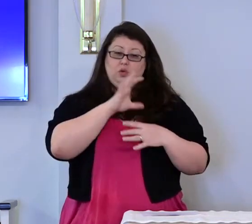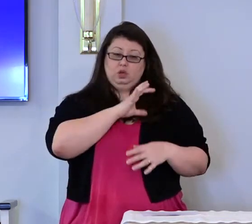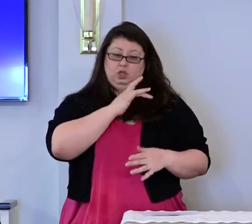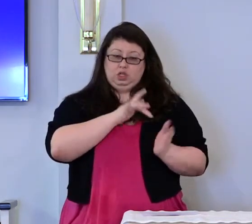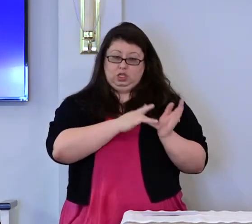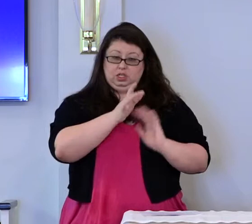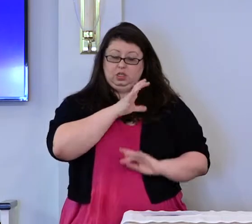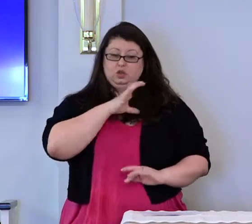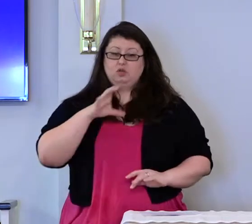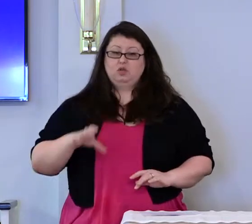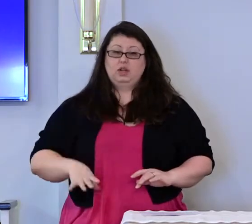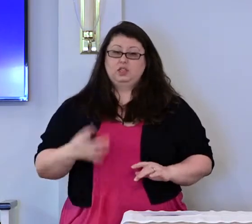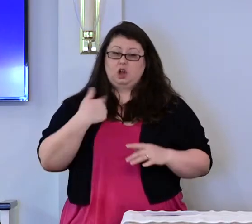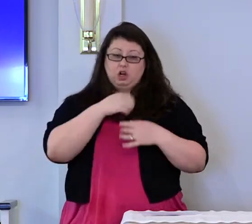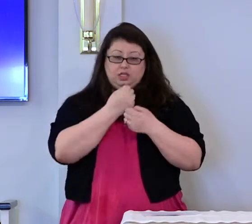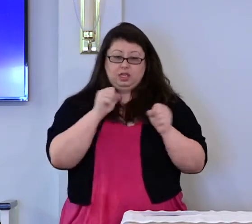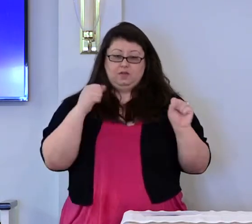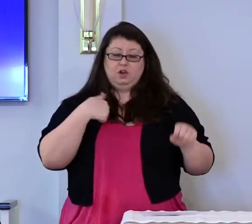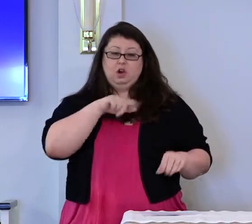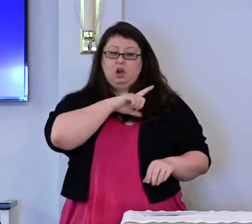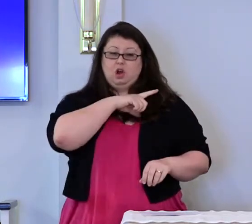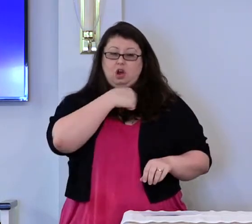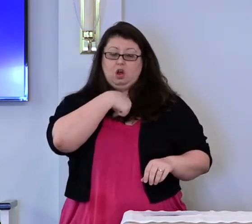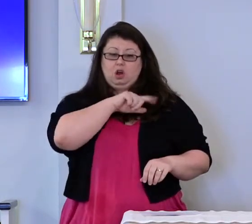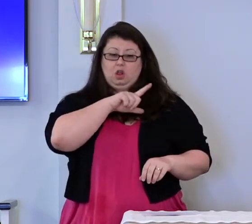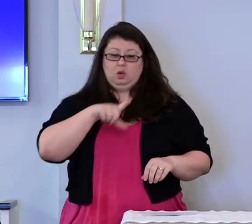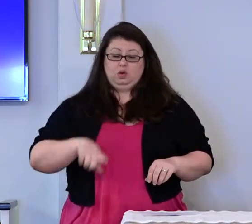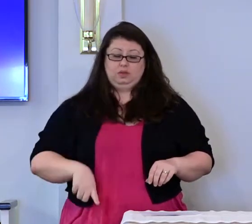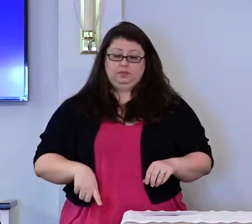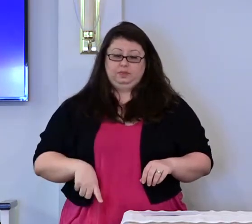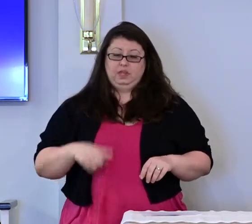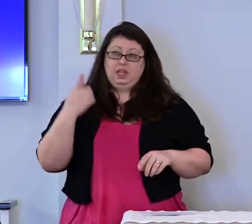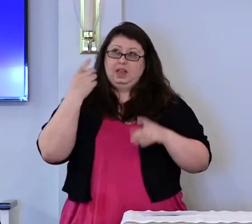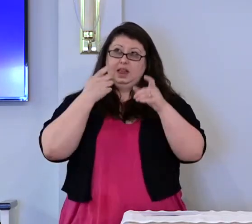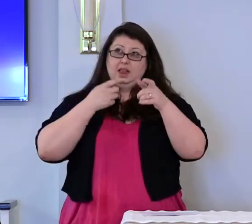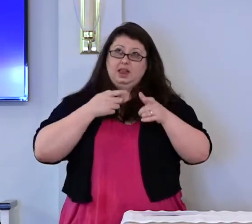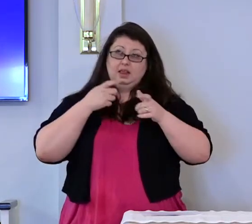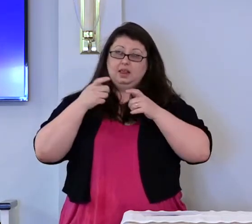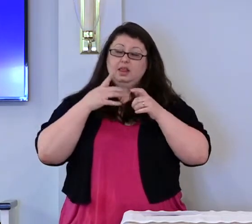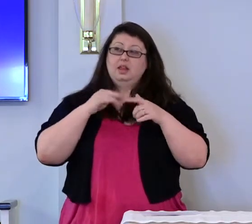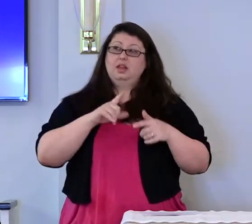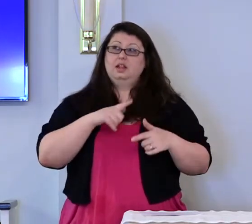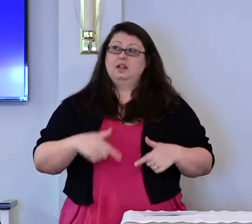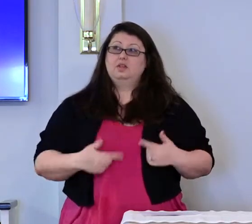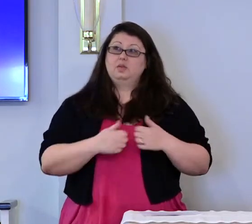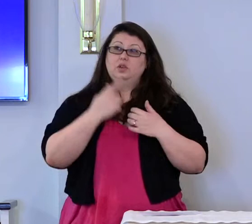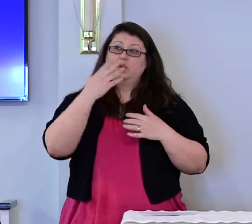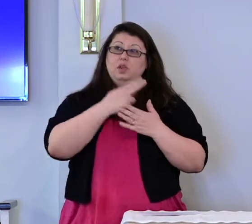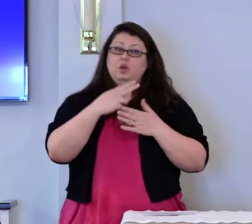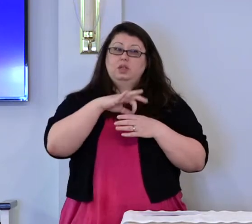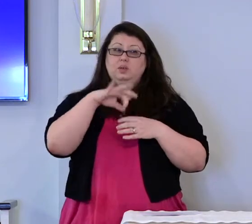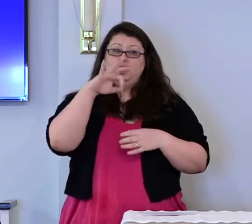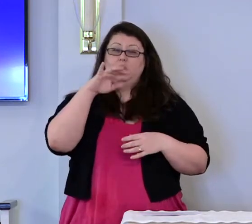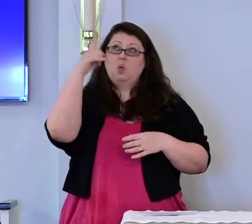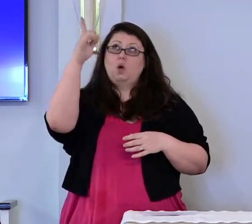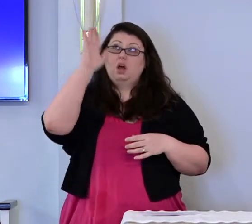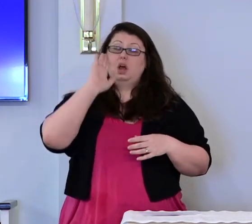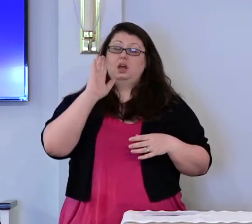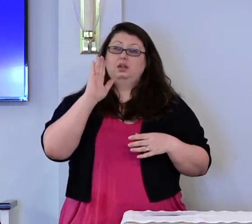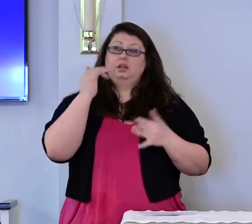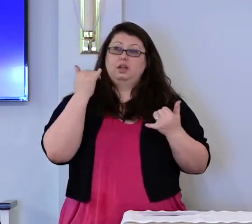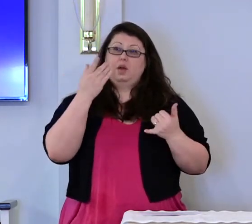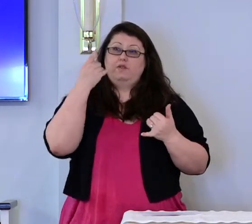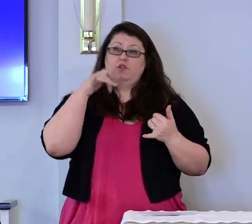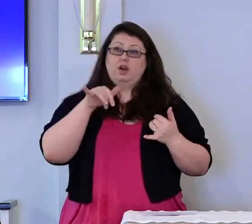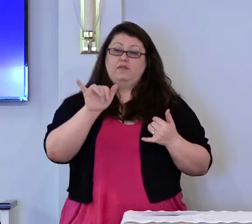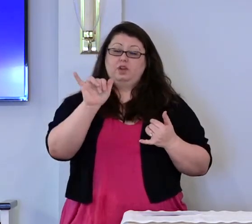Christ, our Savior and Lord, who lives and reigns with you and the Holy Spirit, one God,